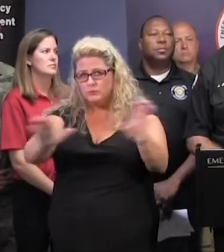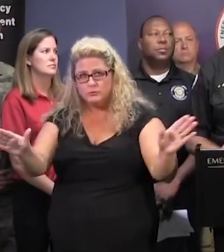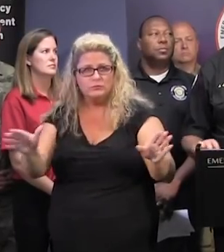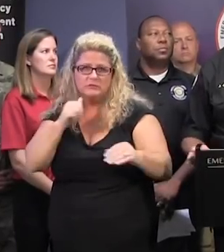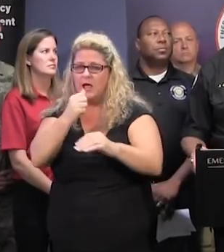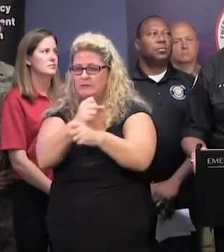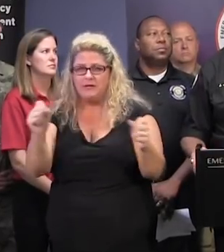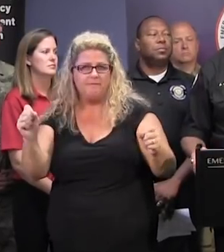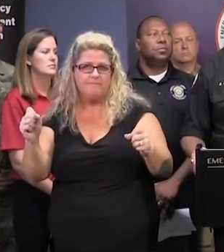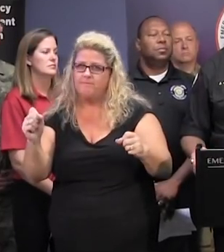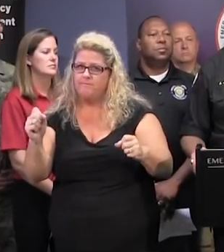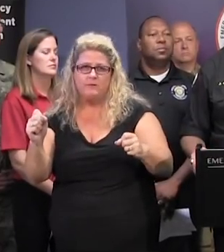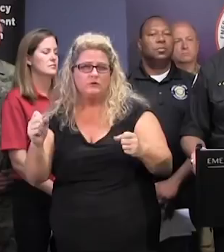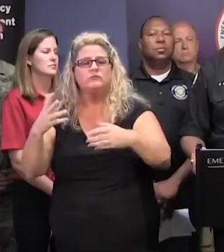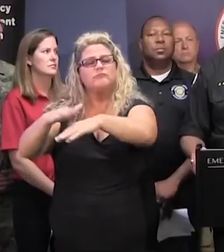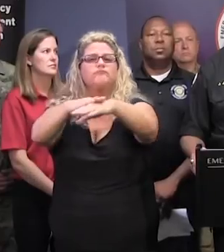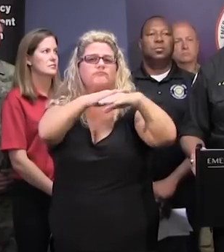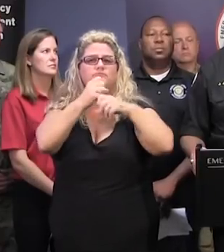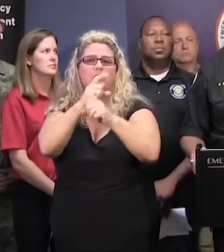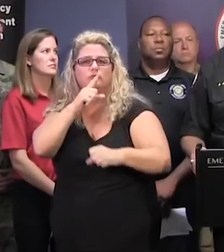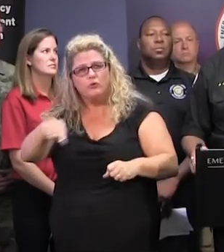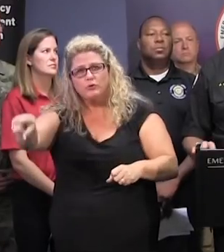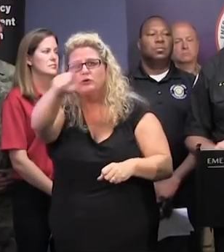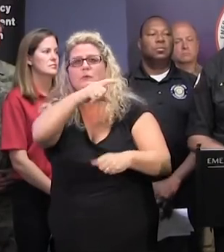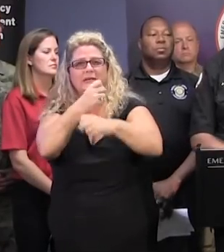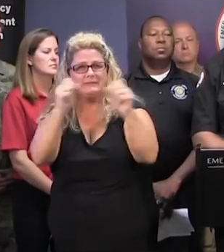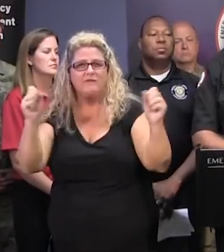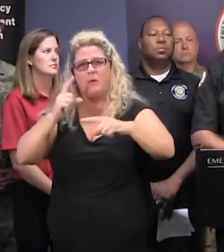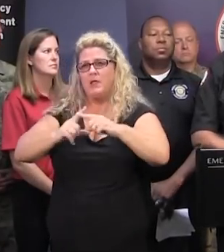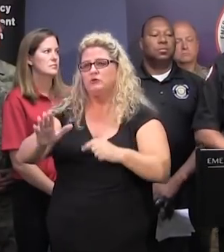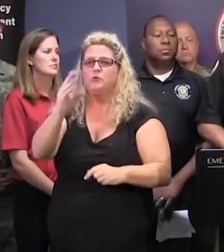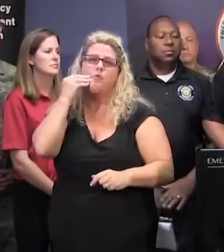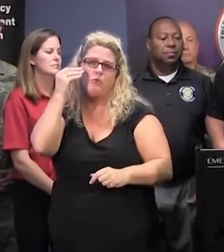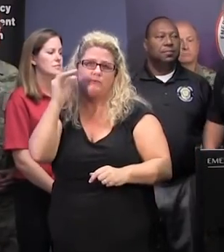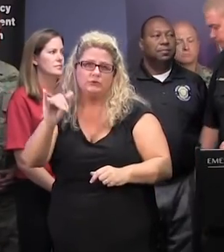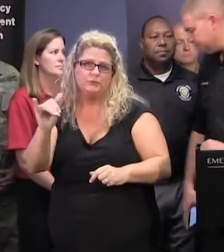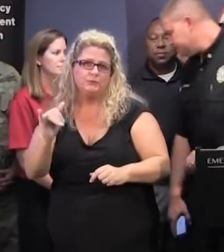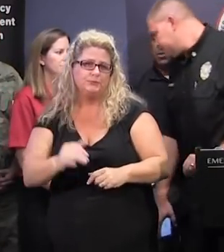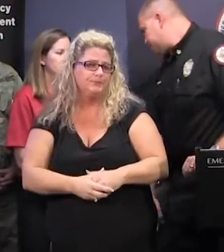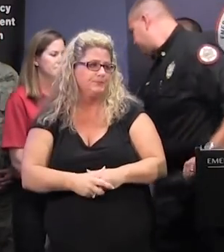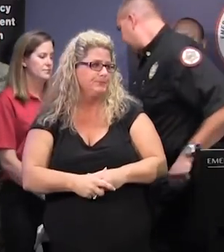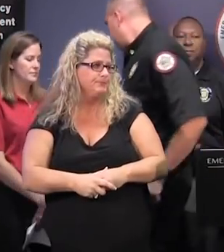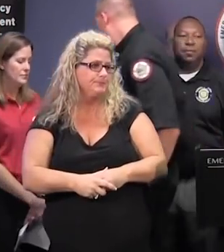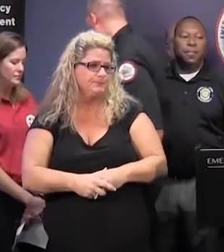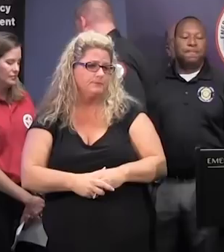messages to make sure that you stay safe and your property stays safe following power outages. Thank you. Thank you, Chief.